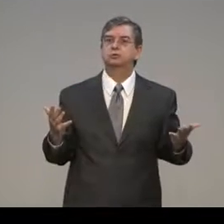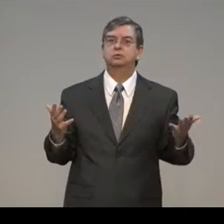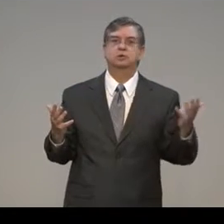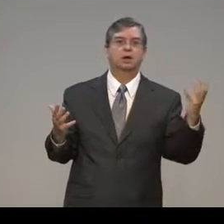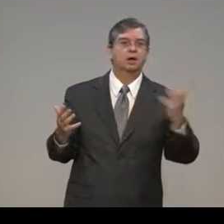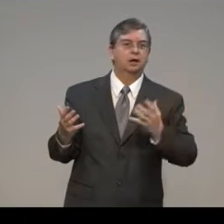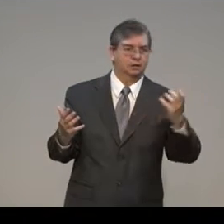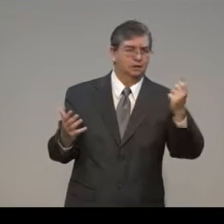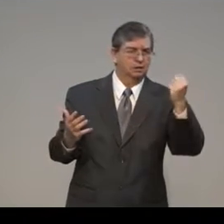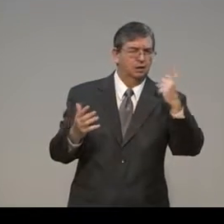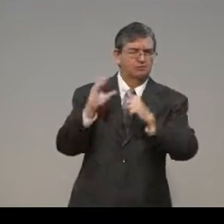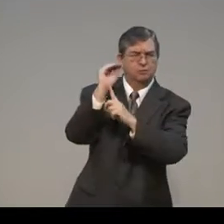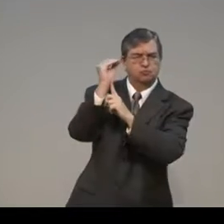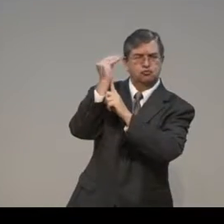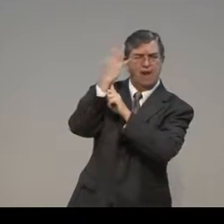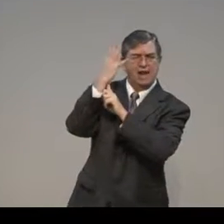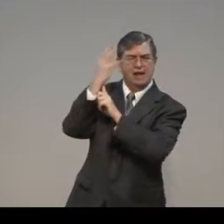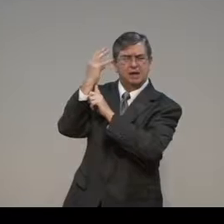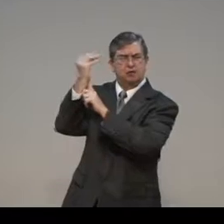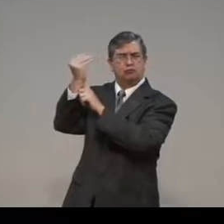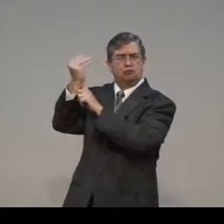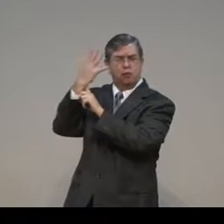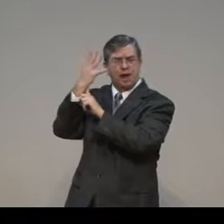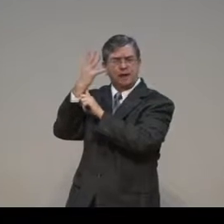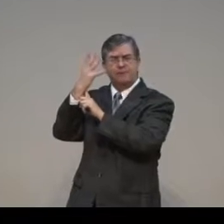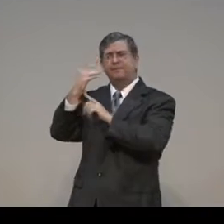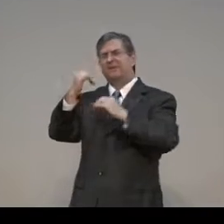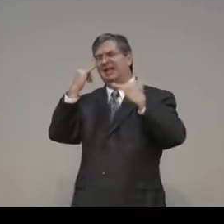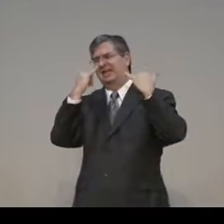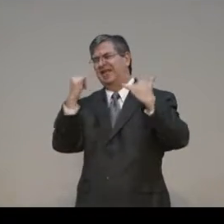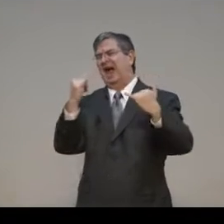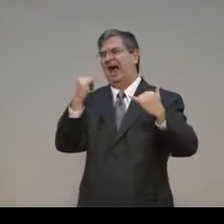we should be grateful for that. That is grace.